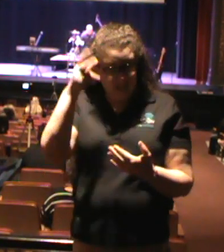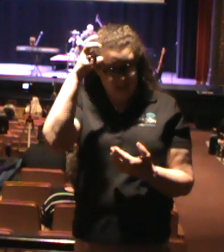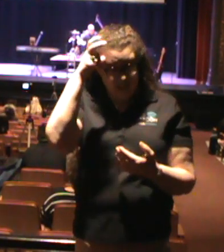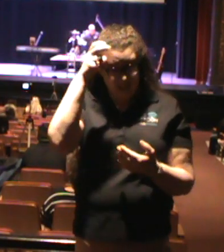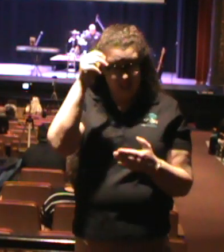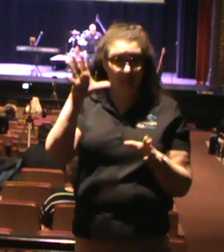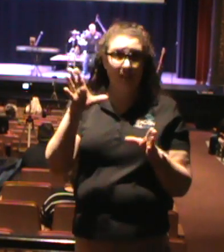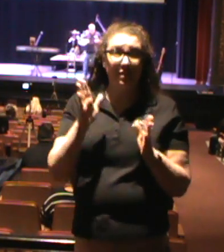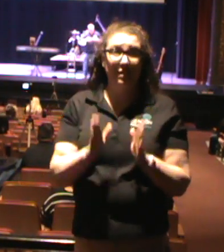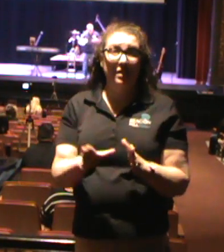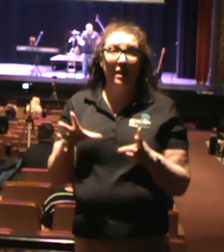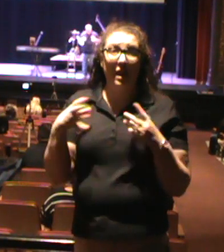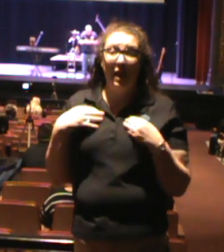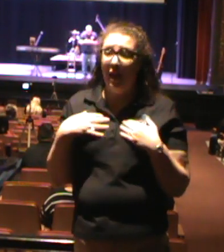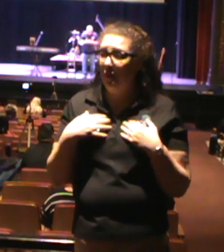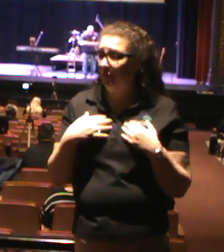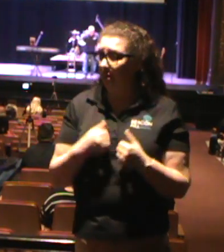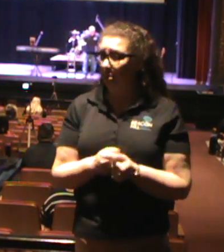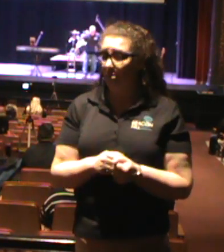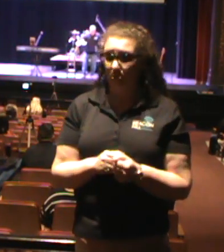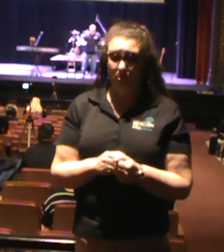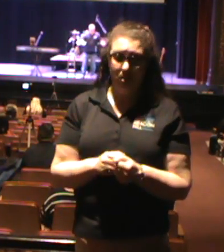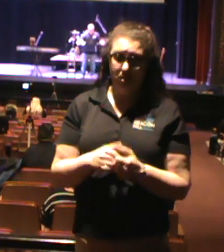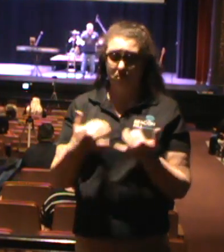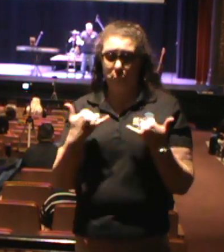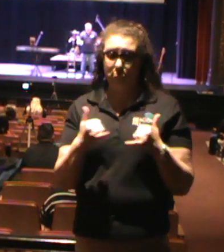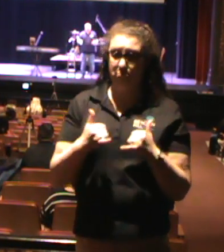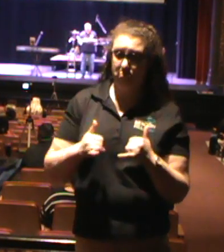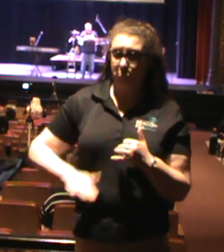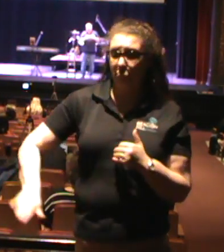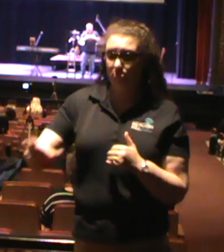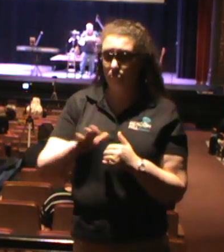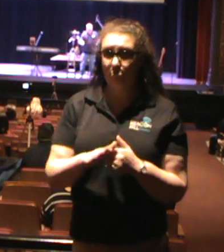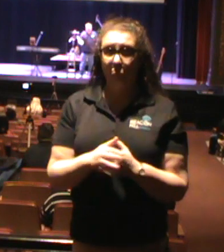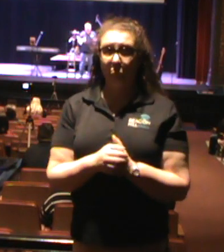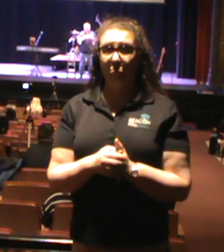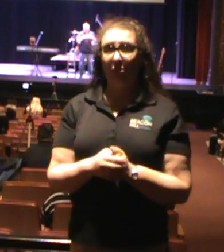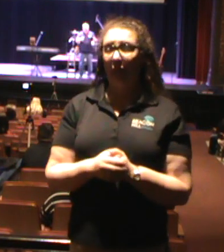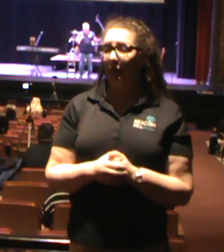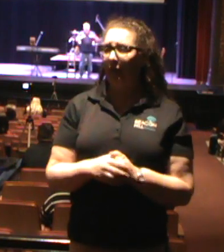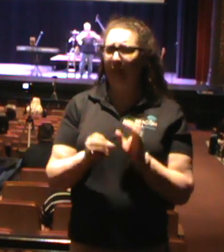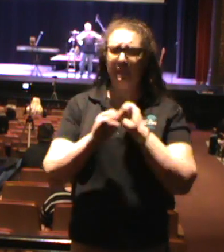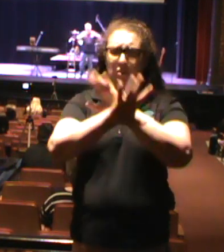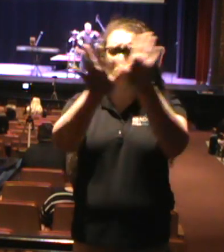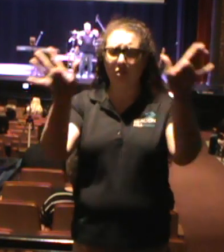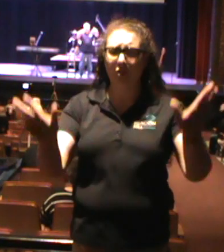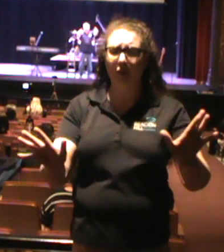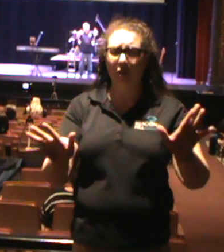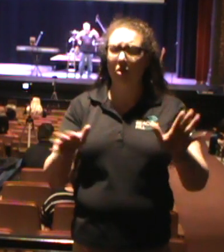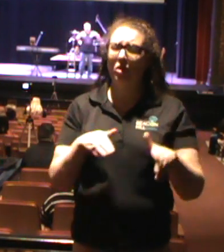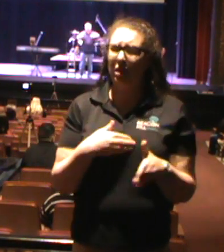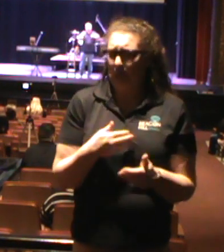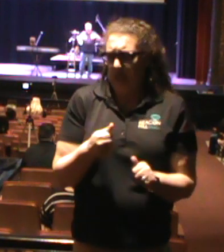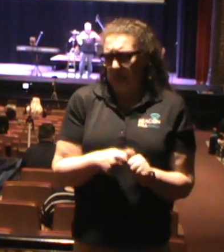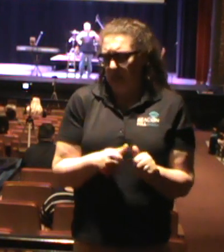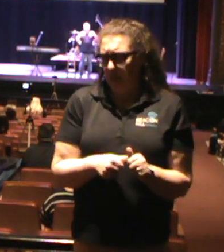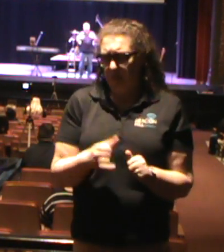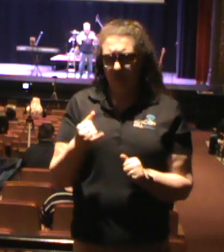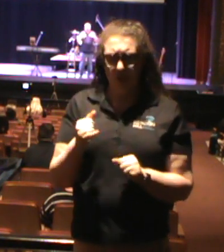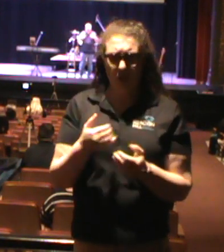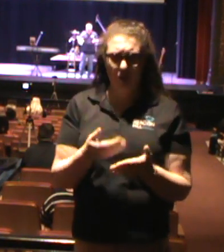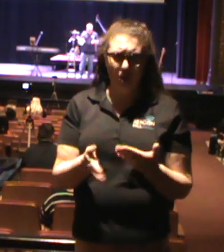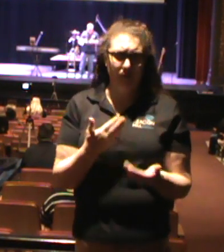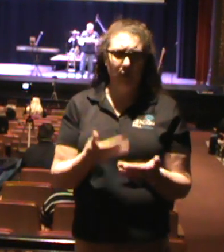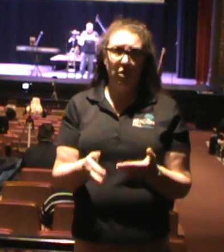field day. But those are the things that are obvious. And while there's a multitude of things that you can probably sit there in your heart